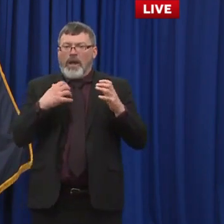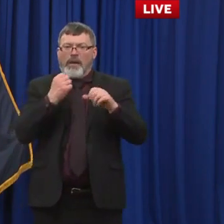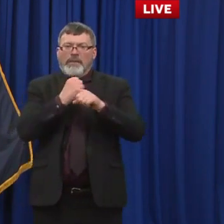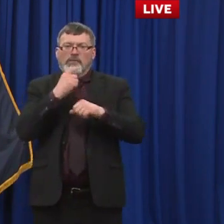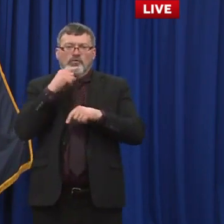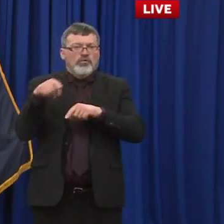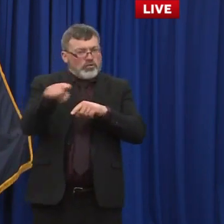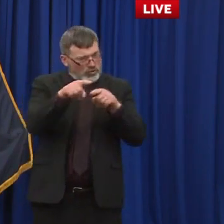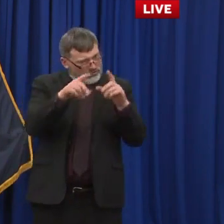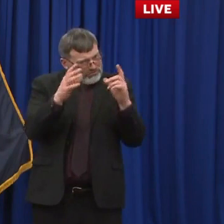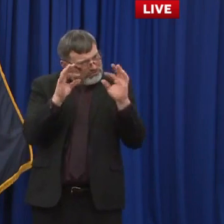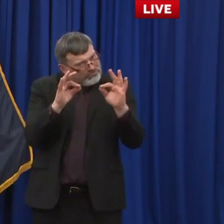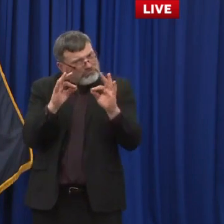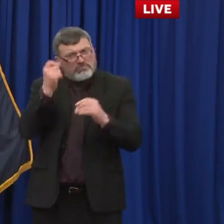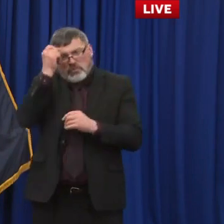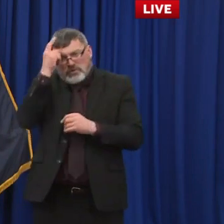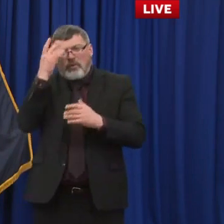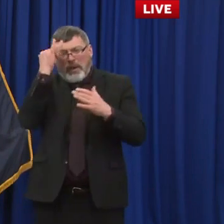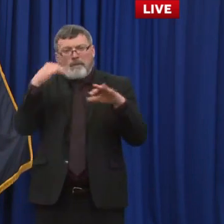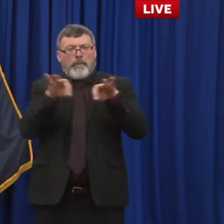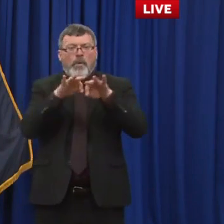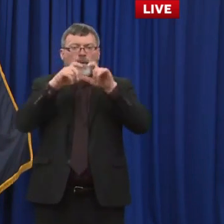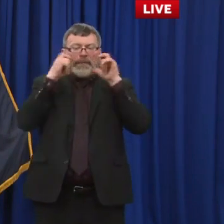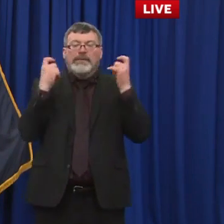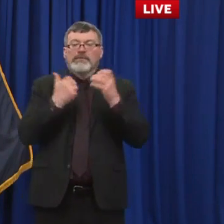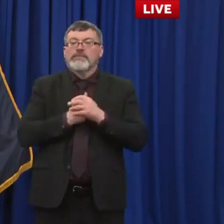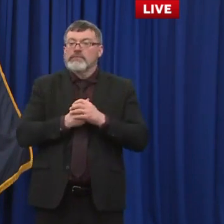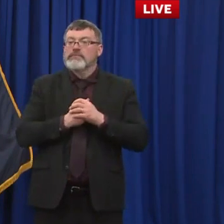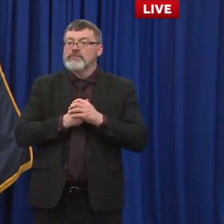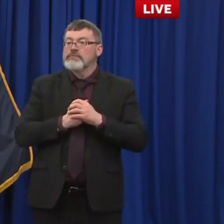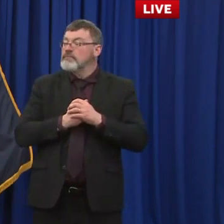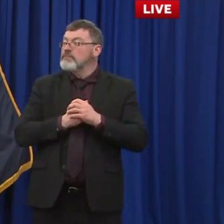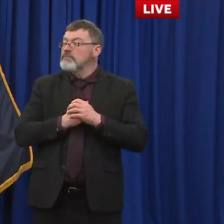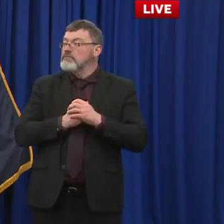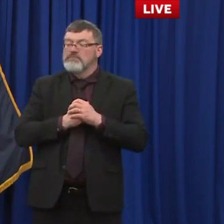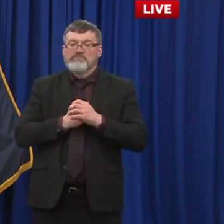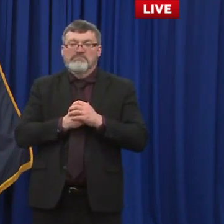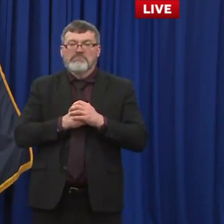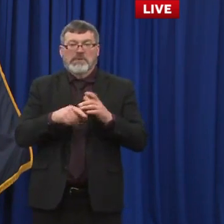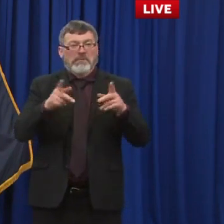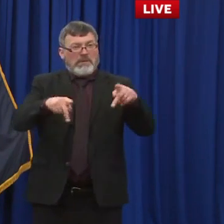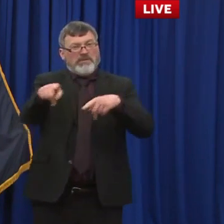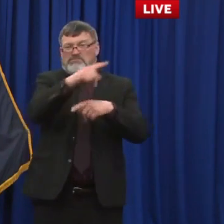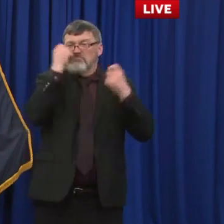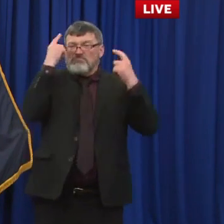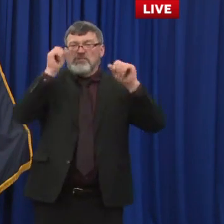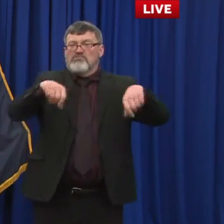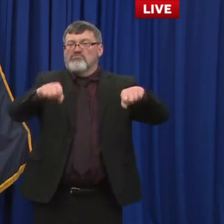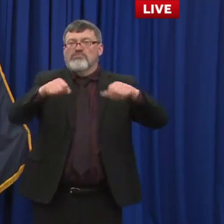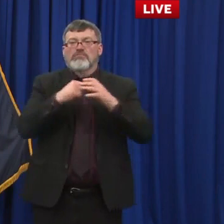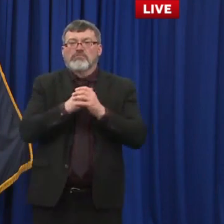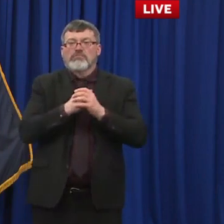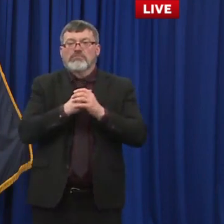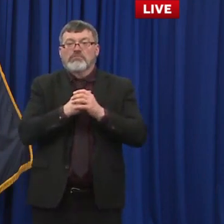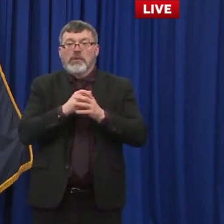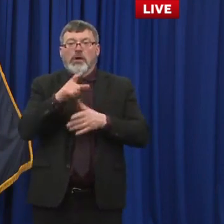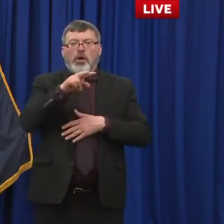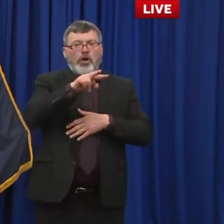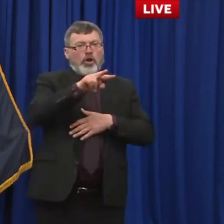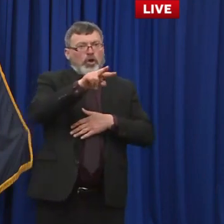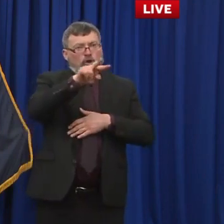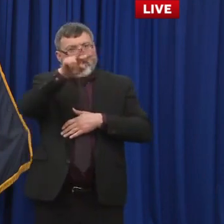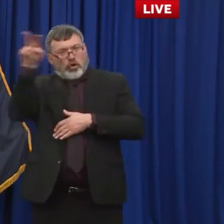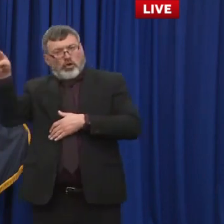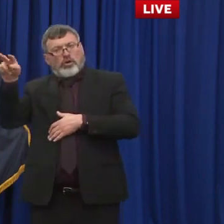it's not like some of the other states that you saw where there was massive reactions you know one way the other the politics of it and all that we don't